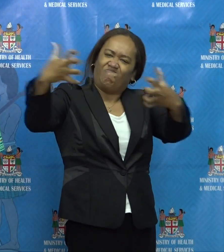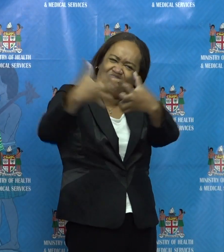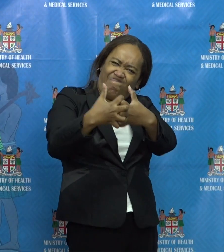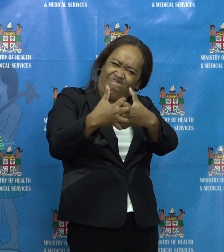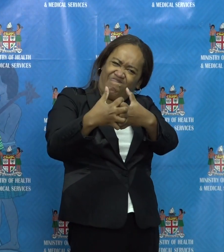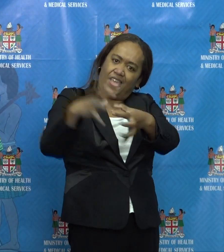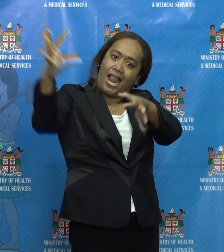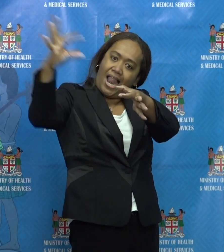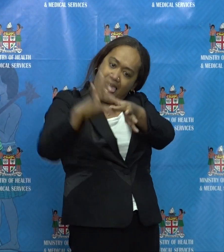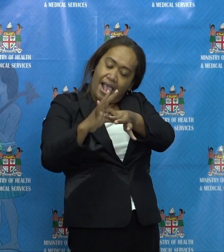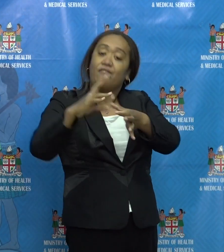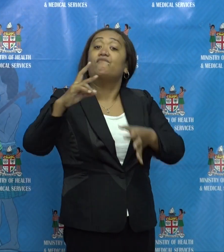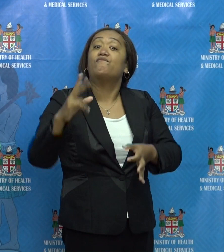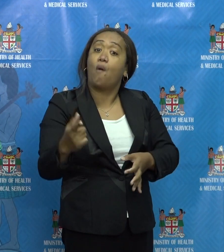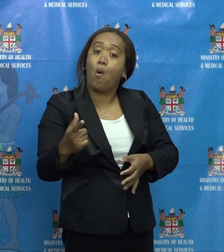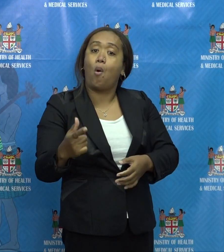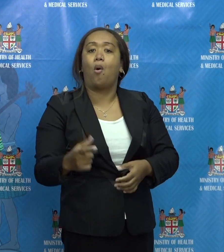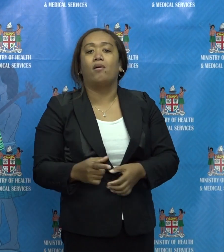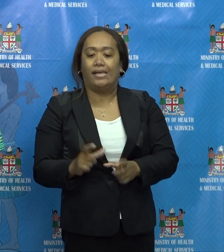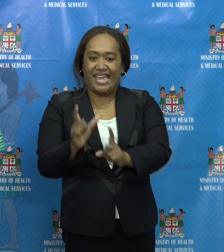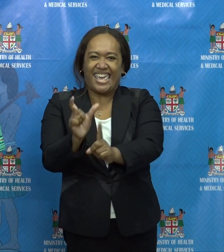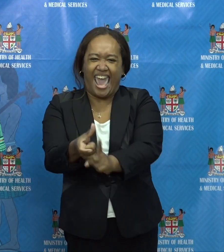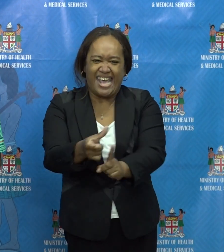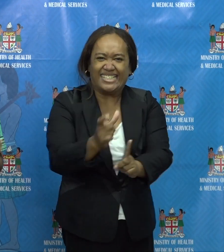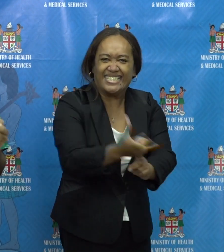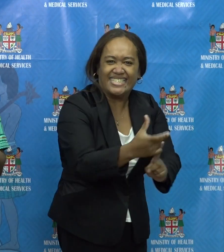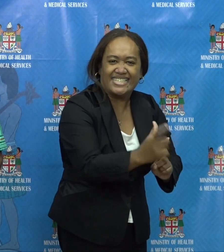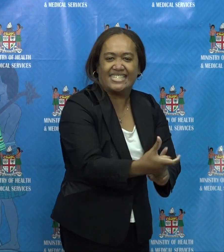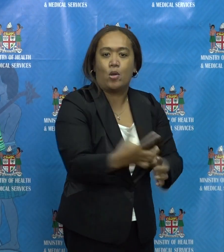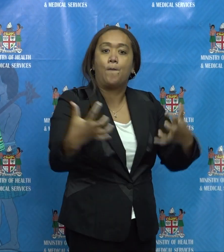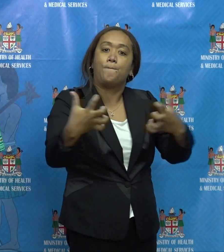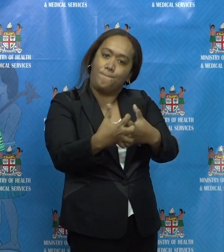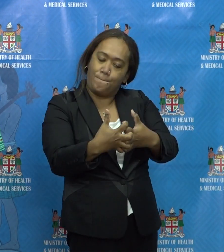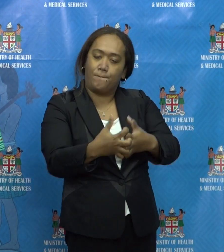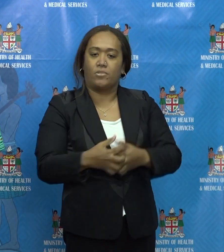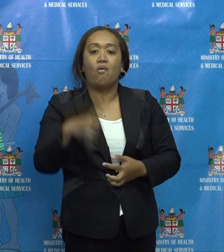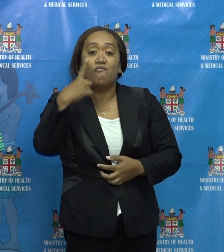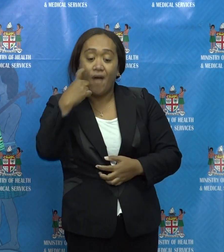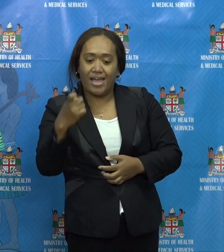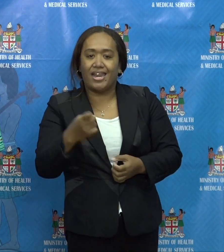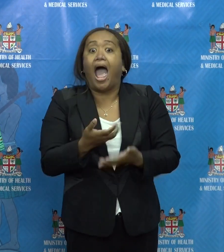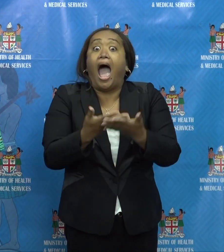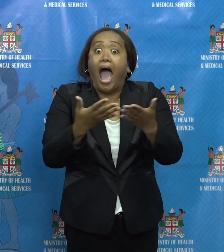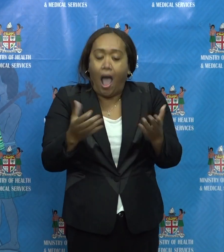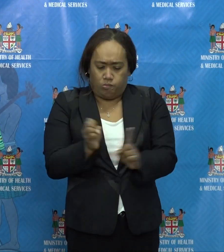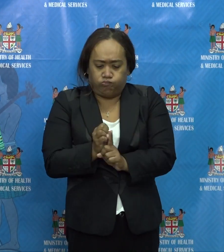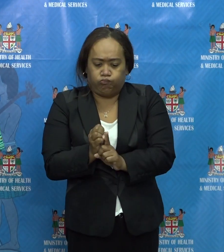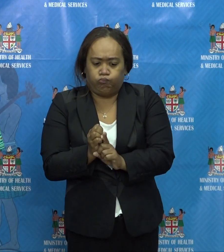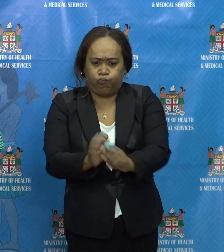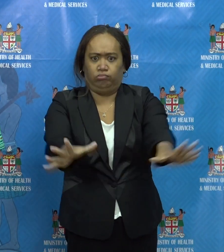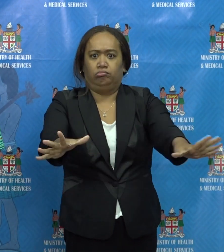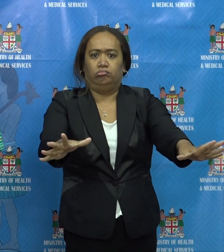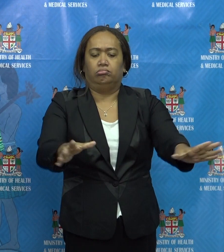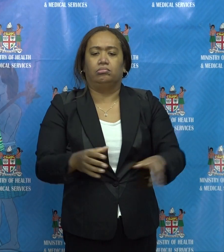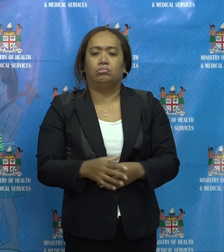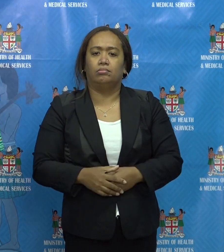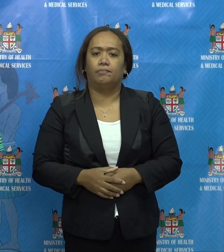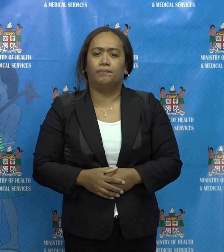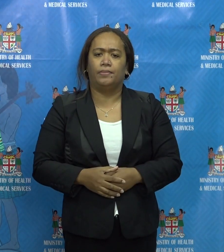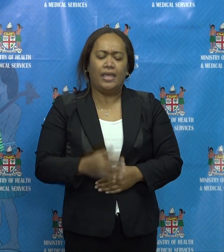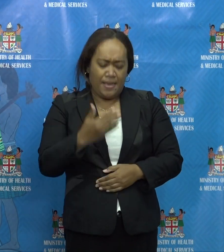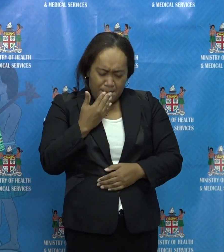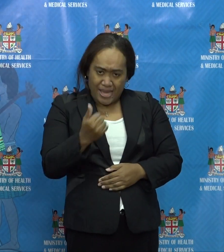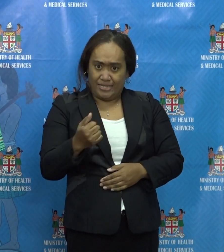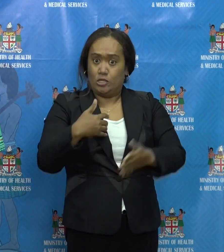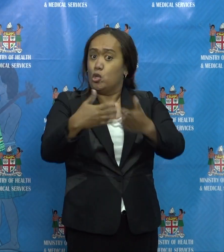Hopefully, that will guide our investigation to link, to find a link within our chain of transmission. But no matter what